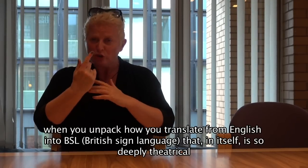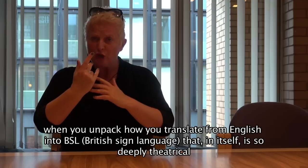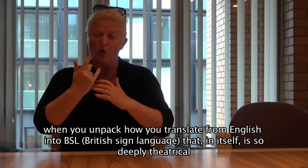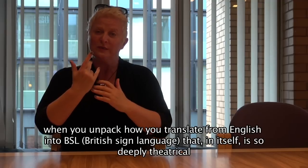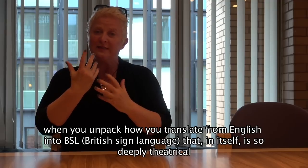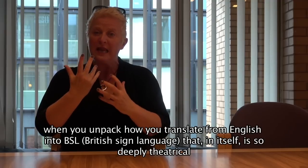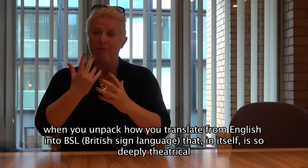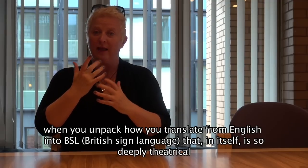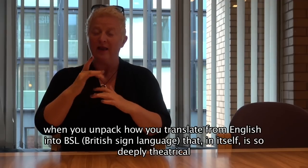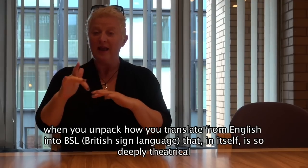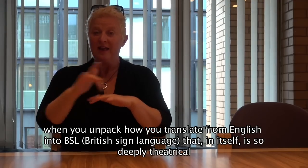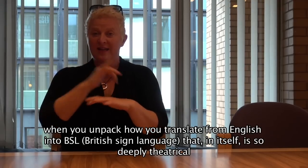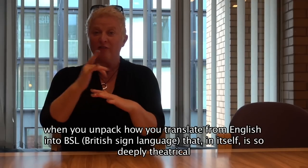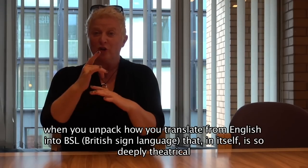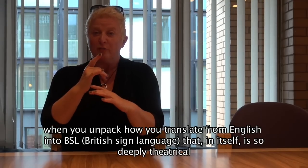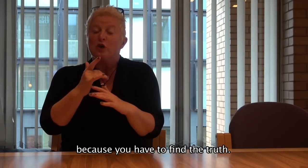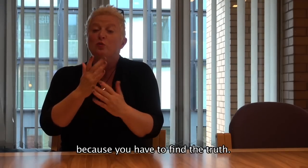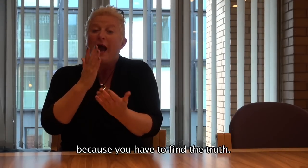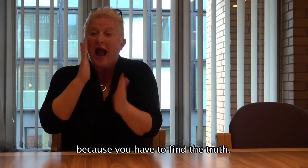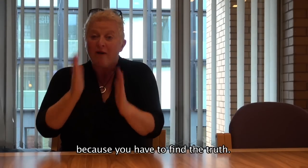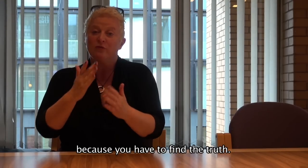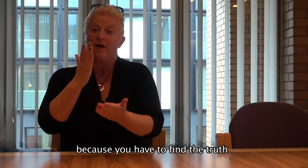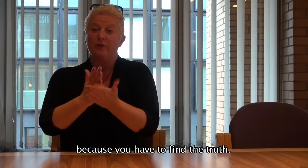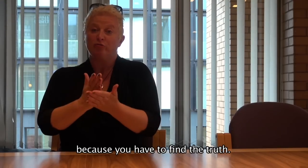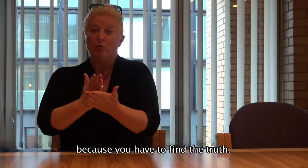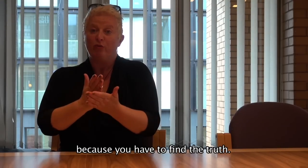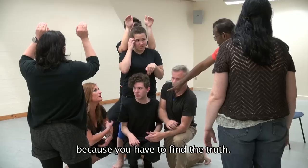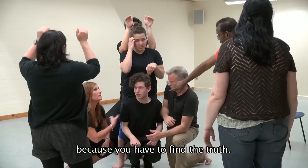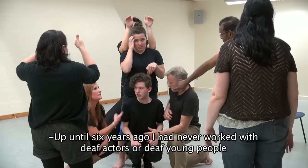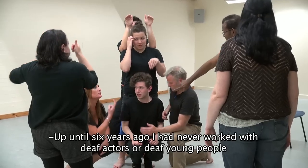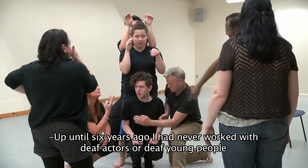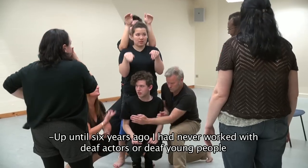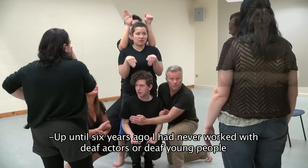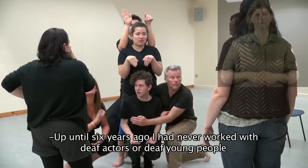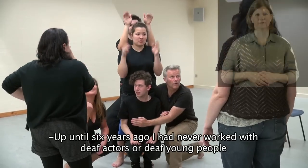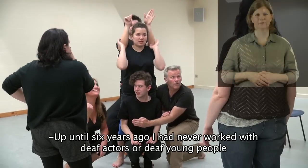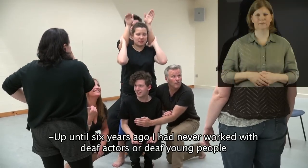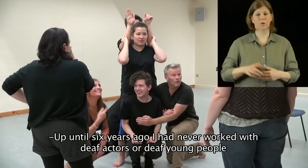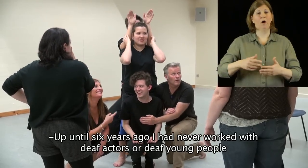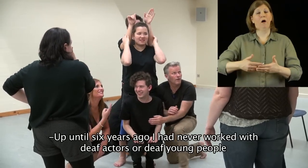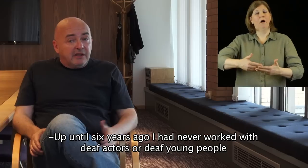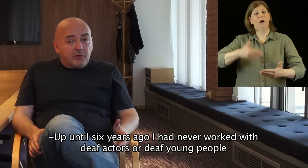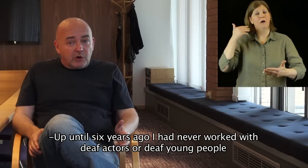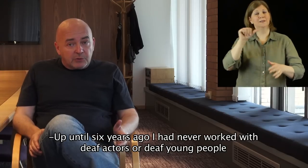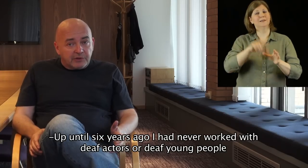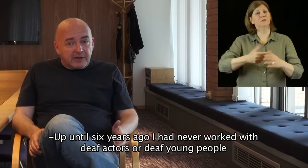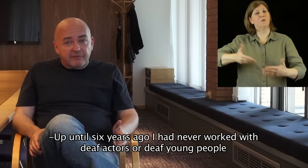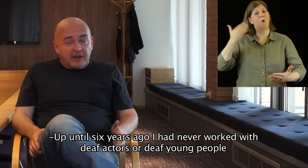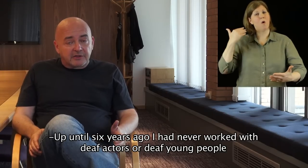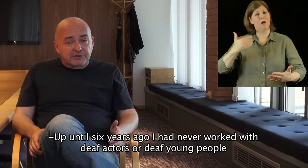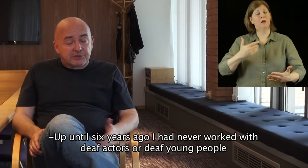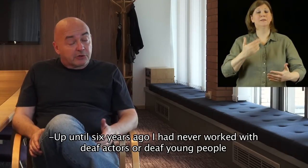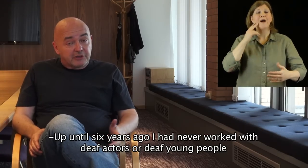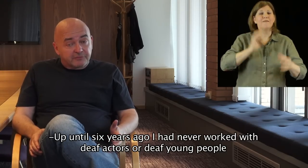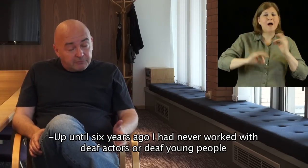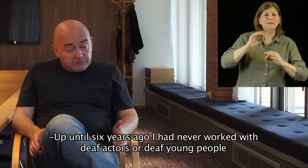is so deeply theatrical because you have to find the truth. Up until six years ago, I had never worked with deaf